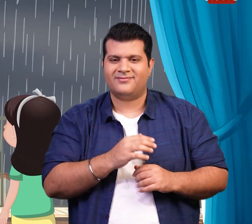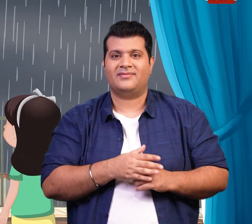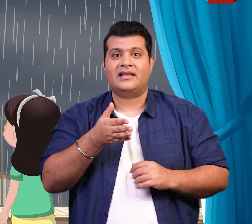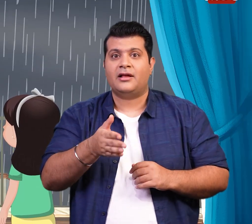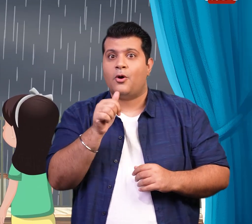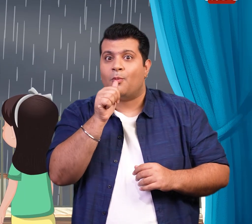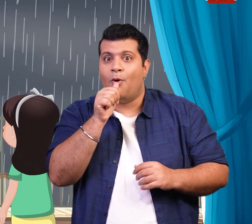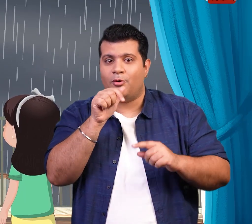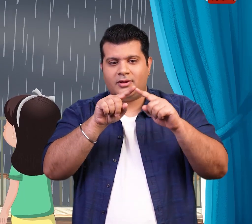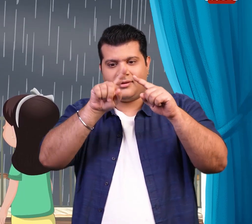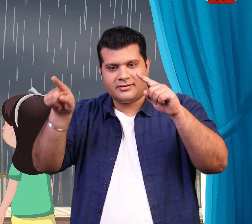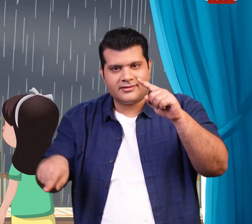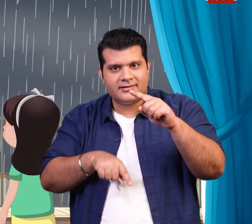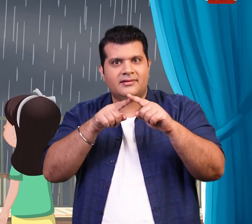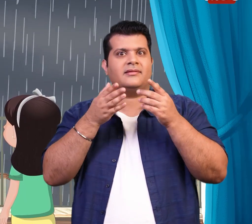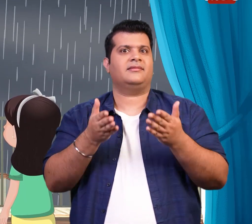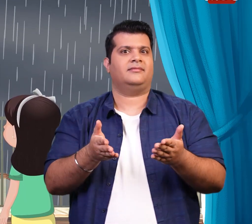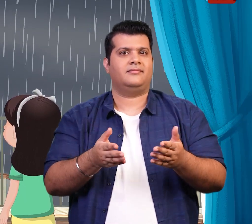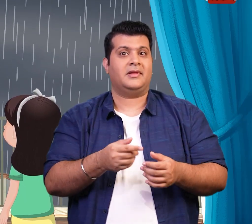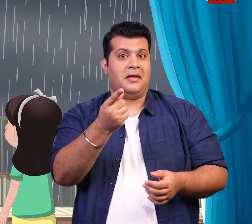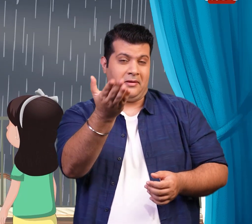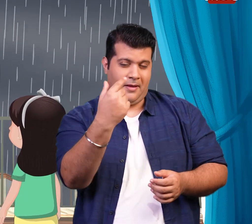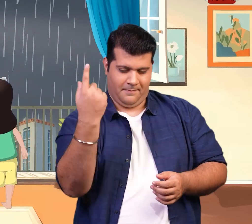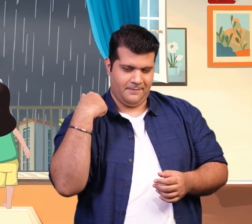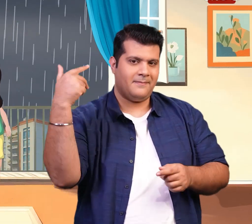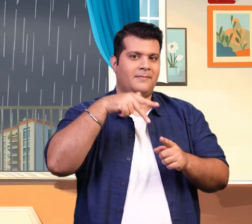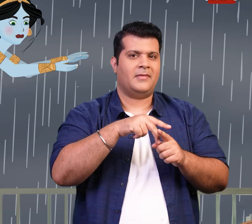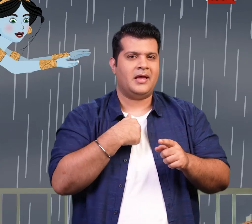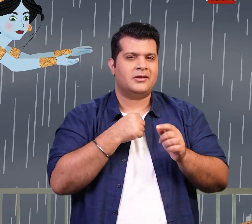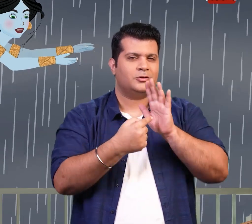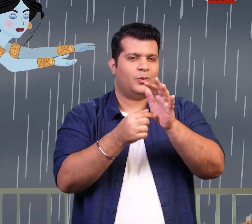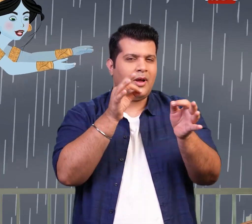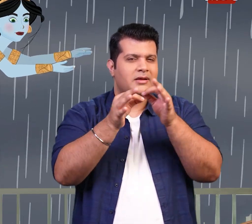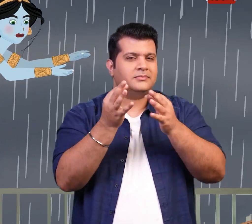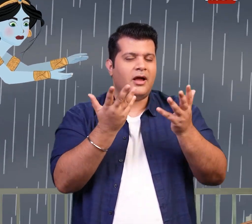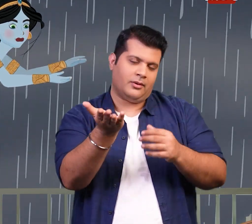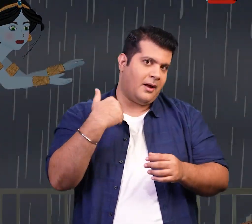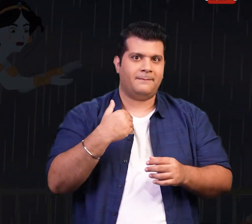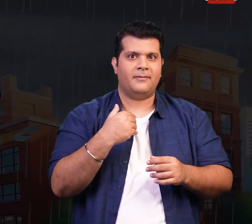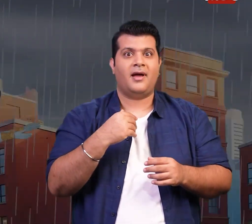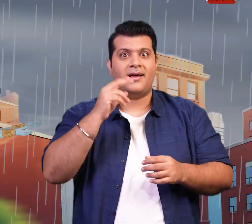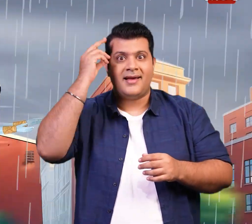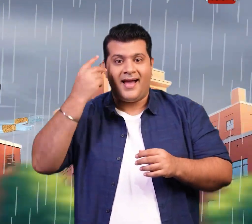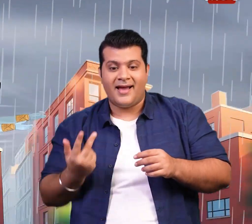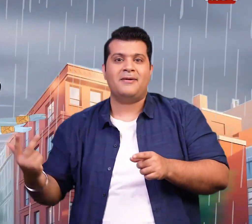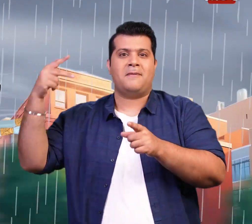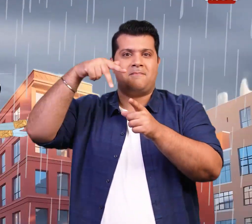it's not magic. It's the water cycle. Hop on and I'll show you how it works. Dia climbed onto